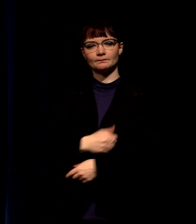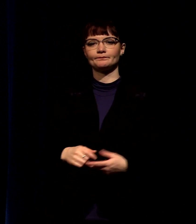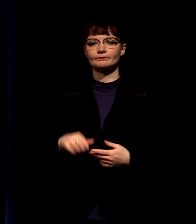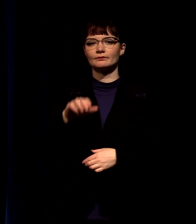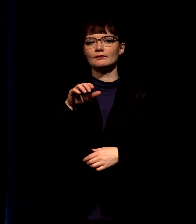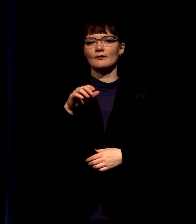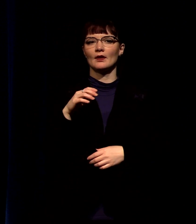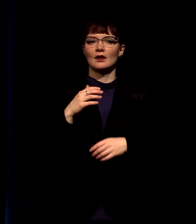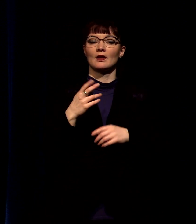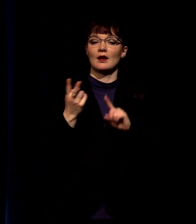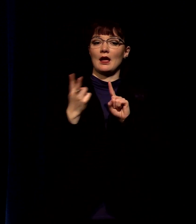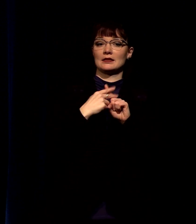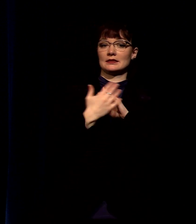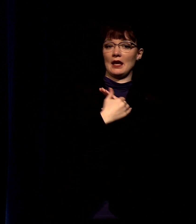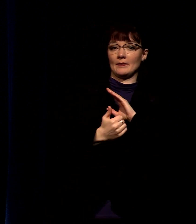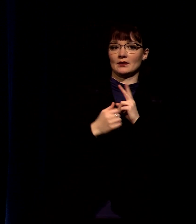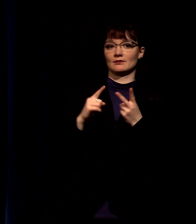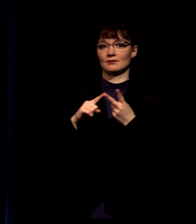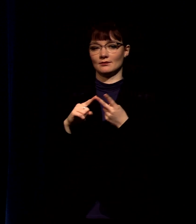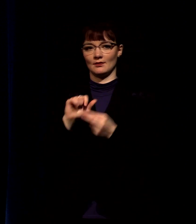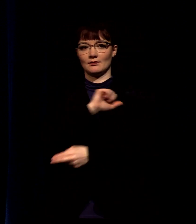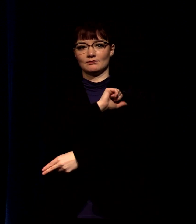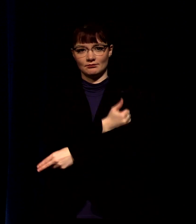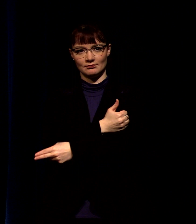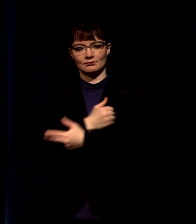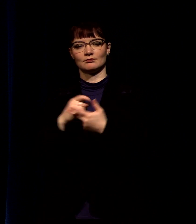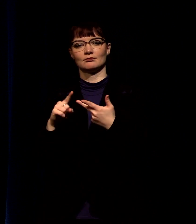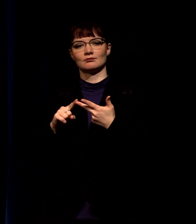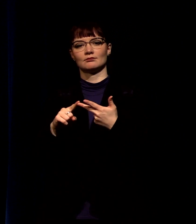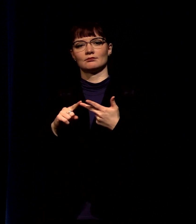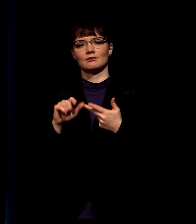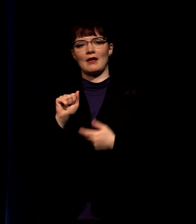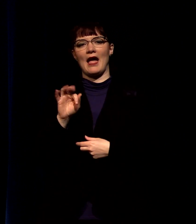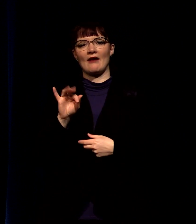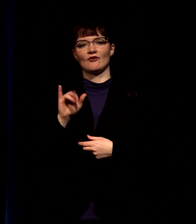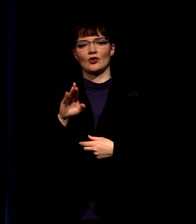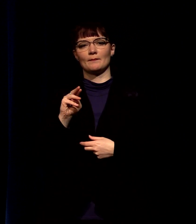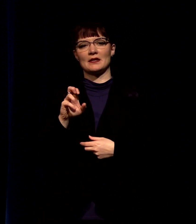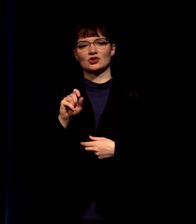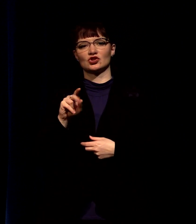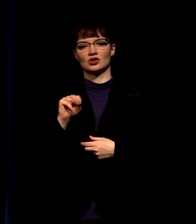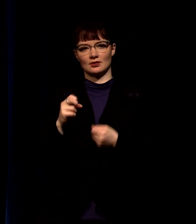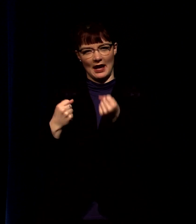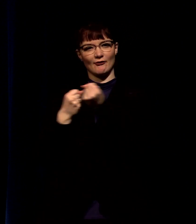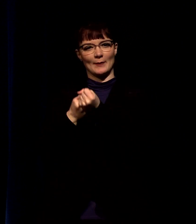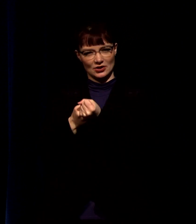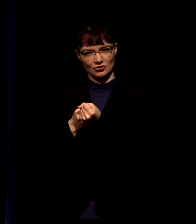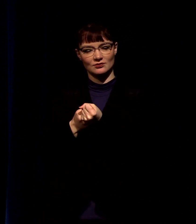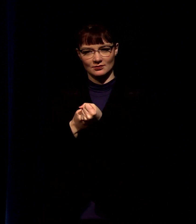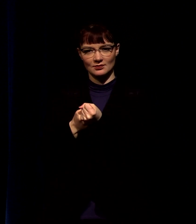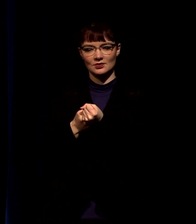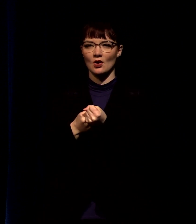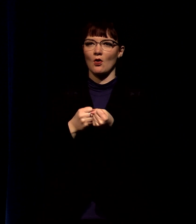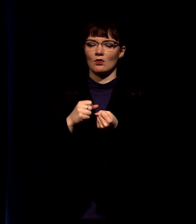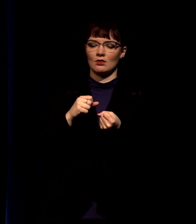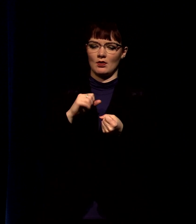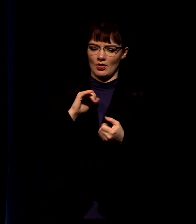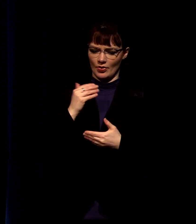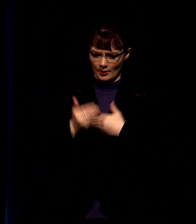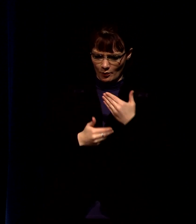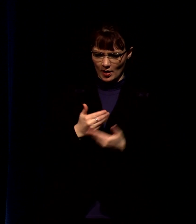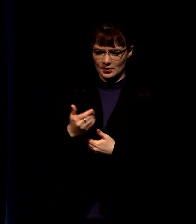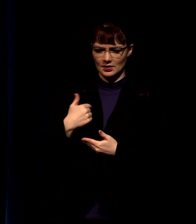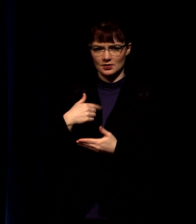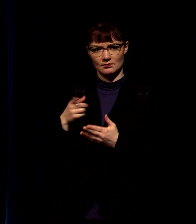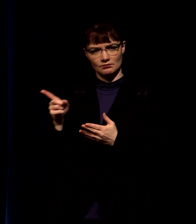you've got your authorization the last part is affirmation and that's the part we're celebrating this morning that this affirmation process is what